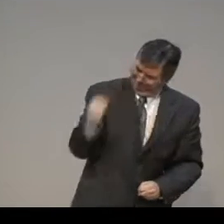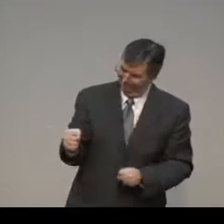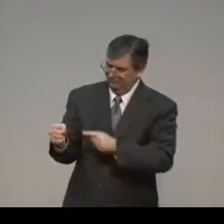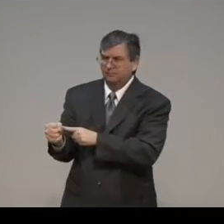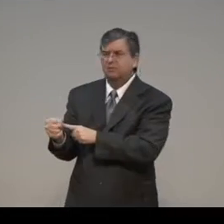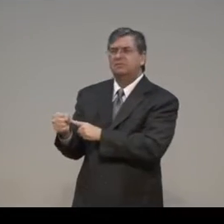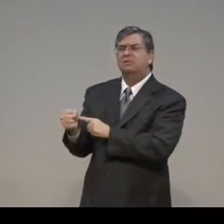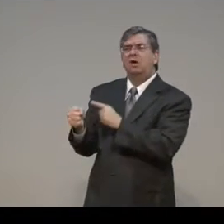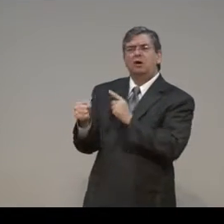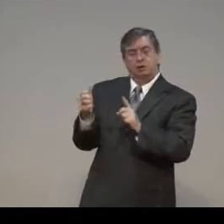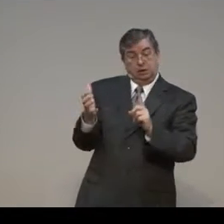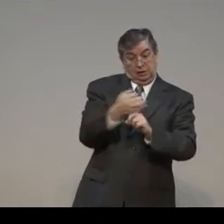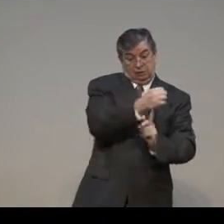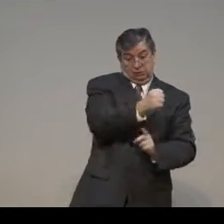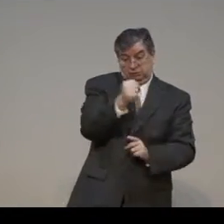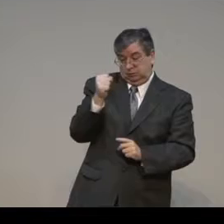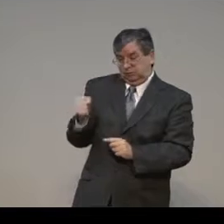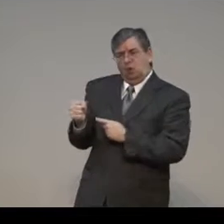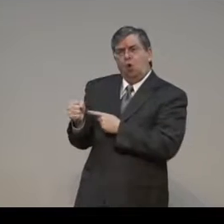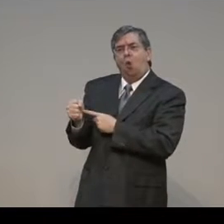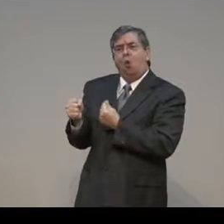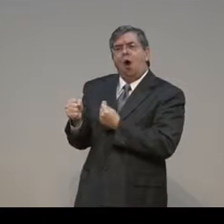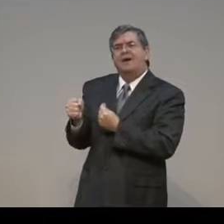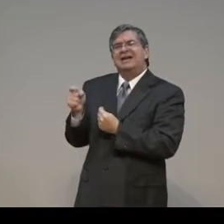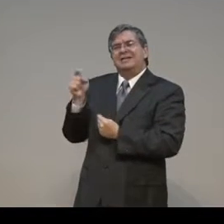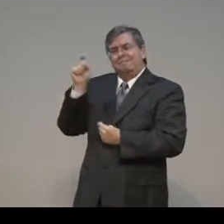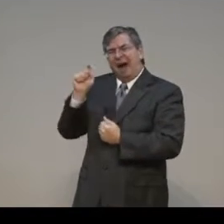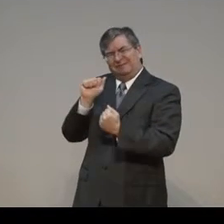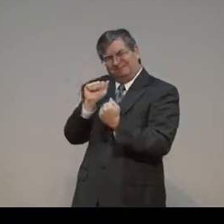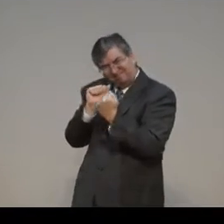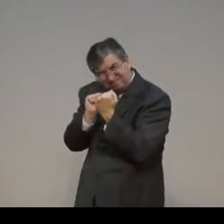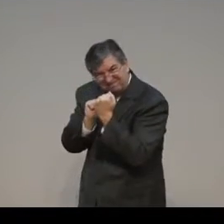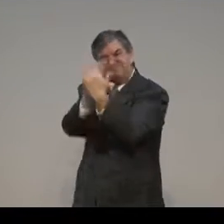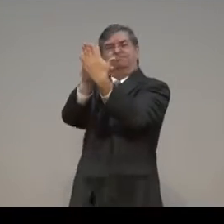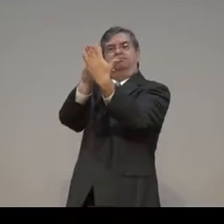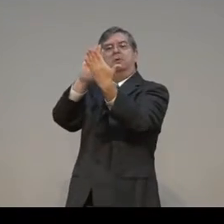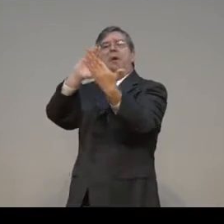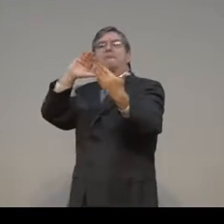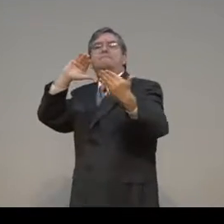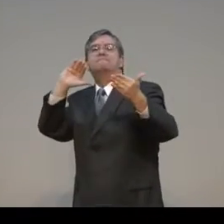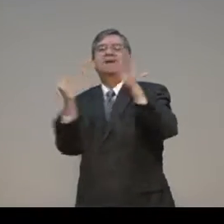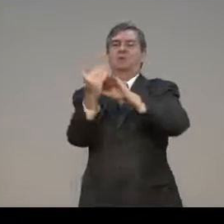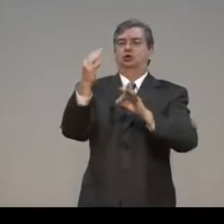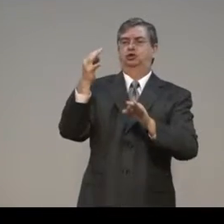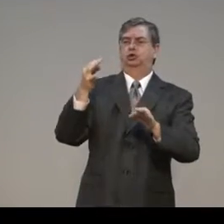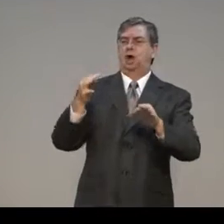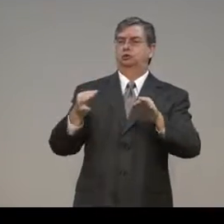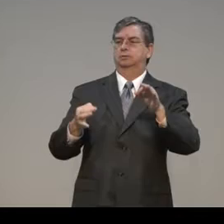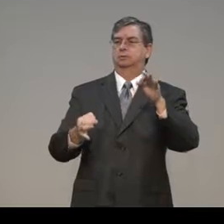because they knew that they had crimes against humanity and they were